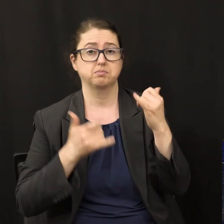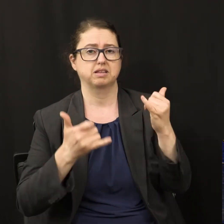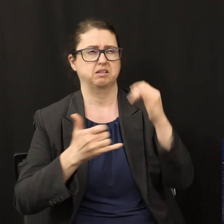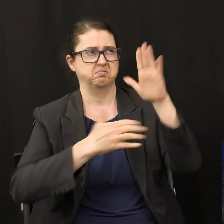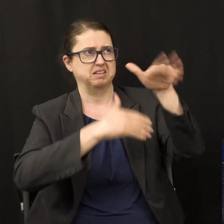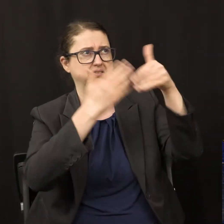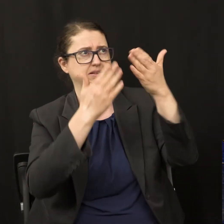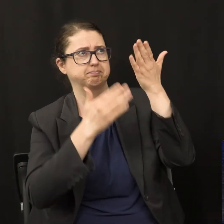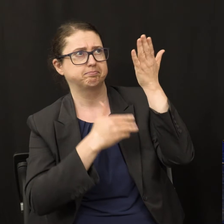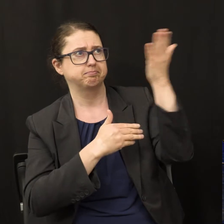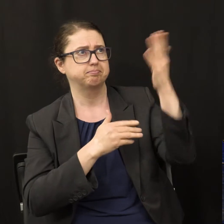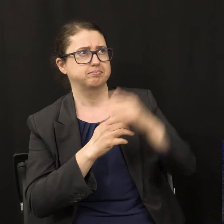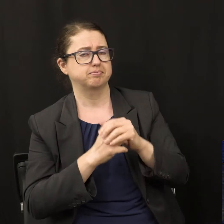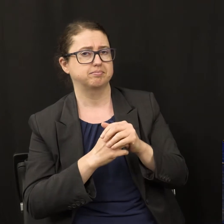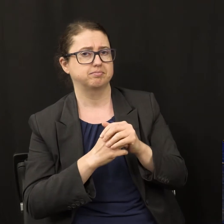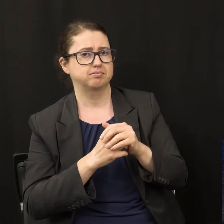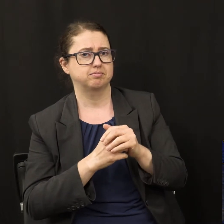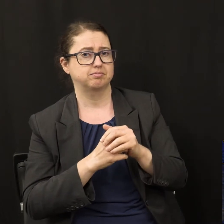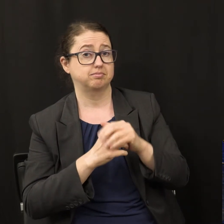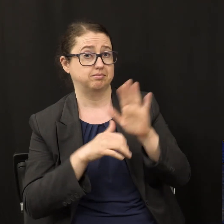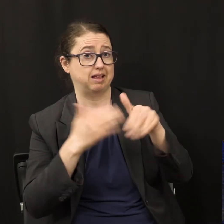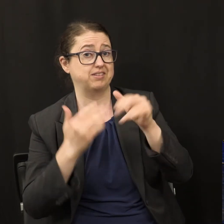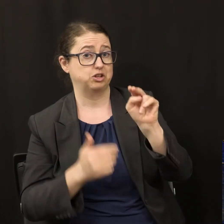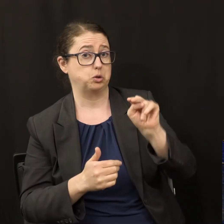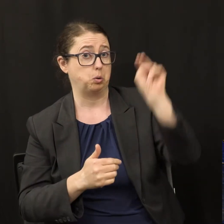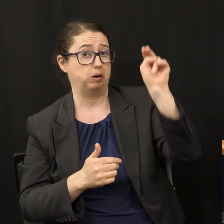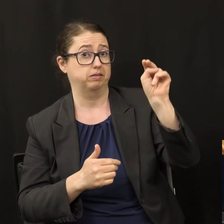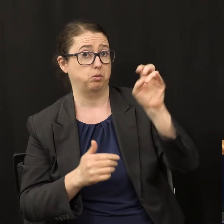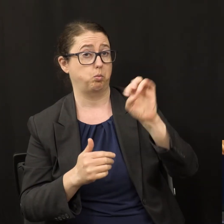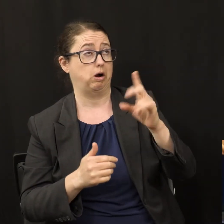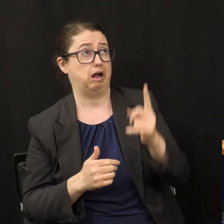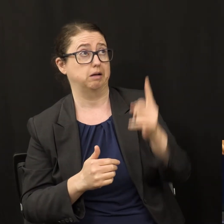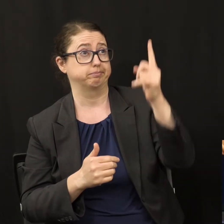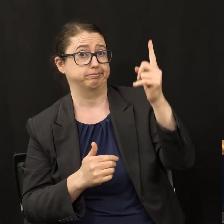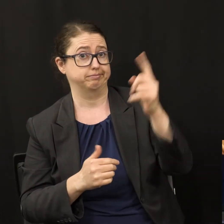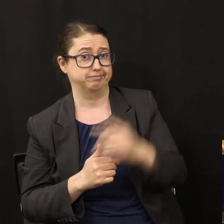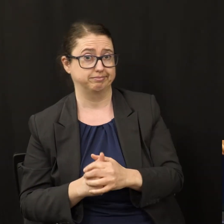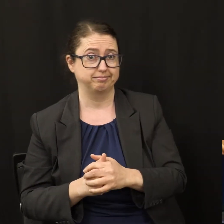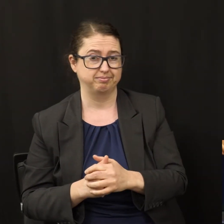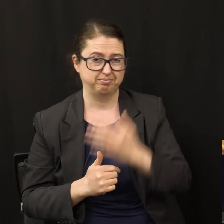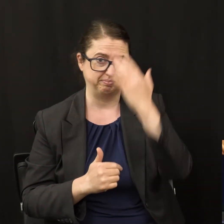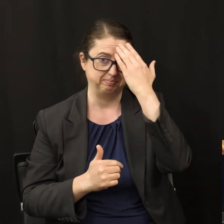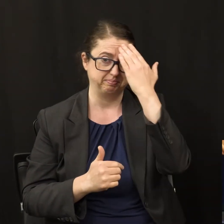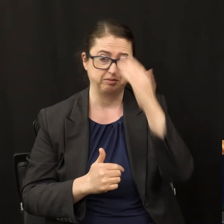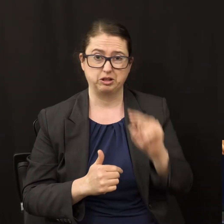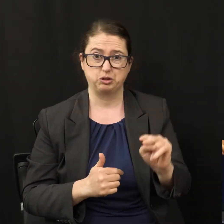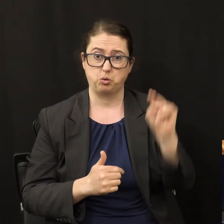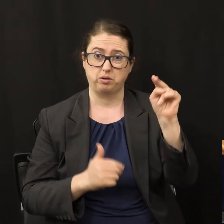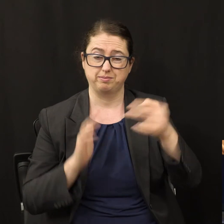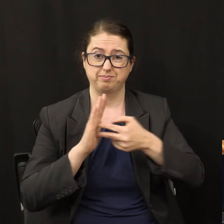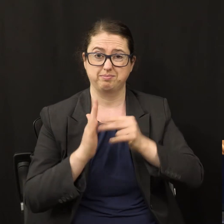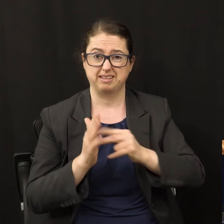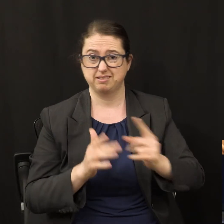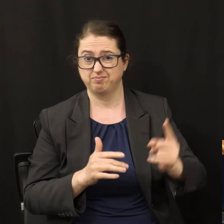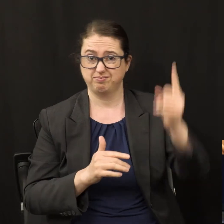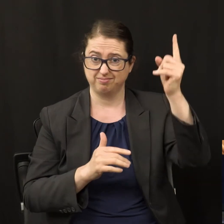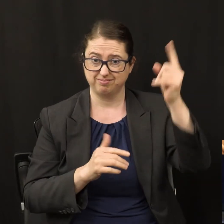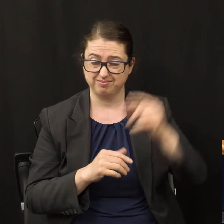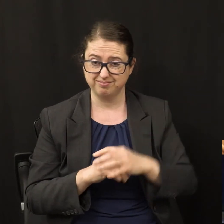heaven is north. Heaven is up. You know in the Bible, north is up. God, therefore, when he